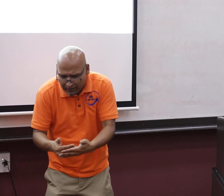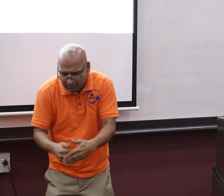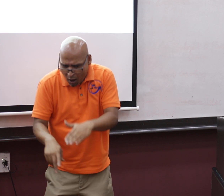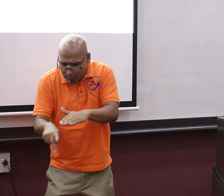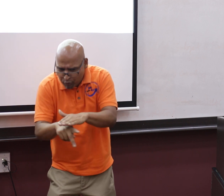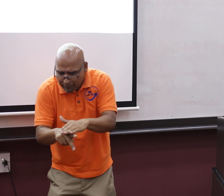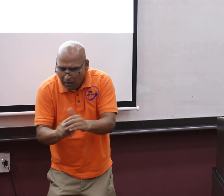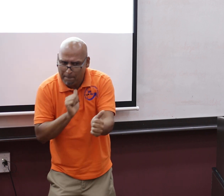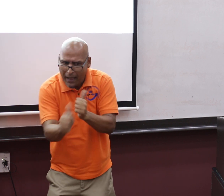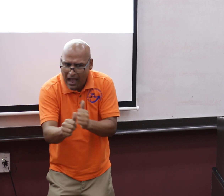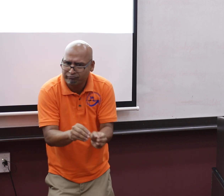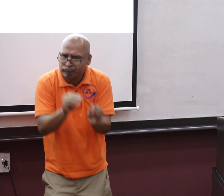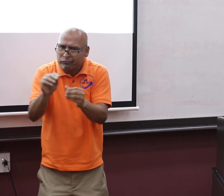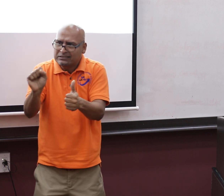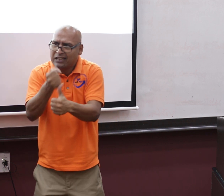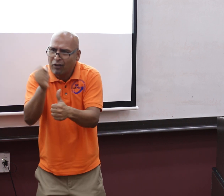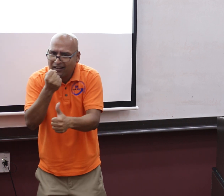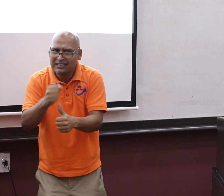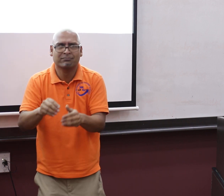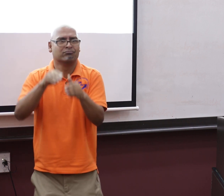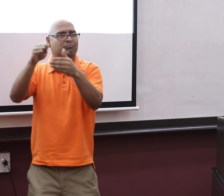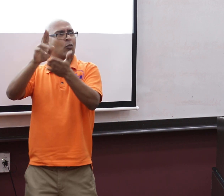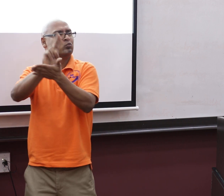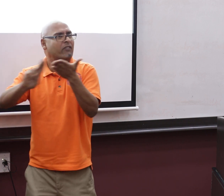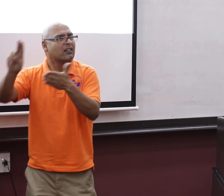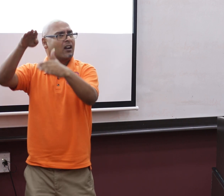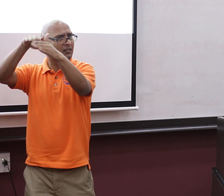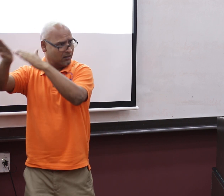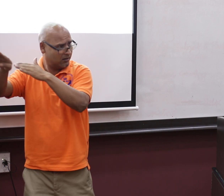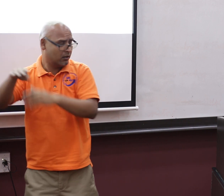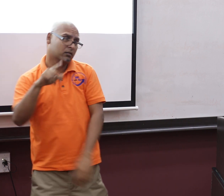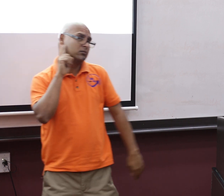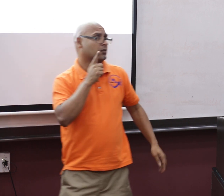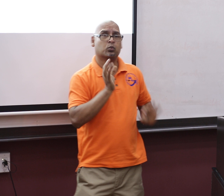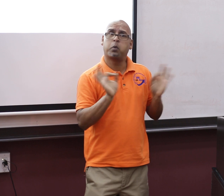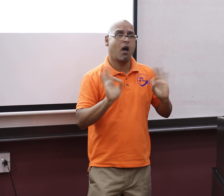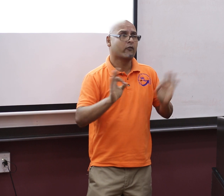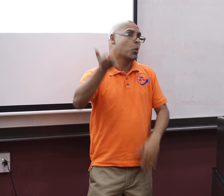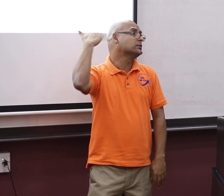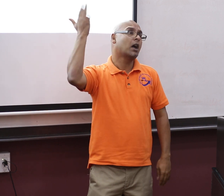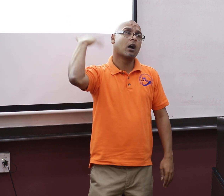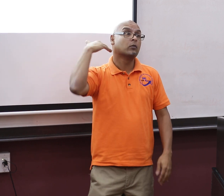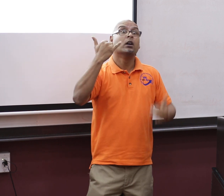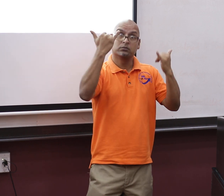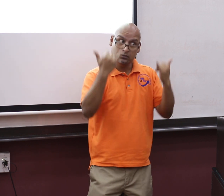Hearing children, on the other hand, they leave primary school, they go to secondary school, they go to university. Whereas deaf children,